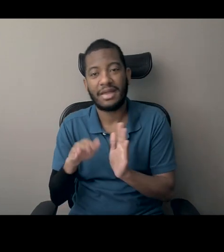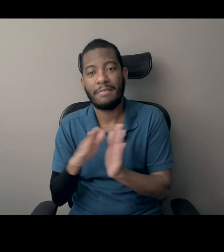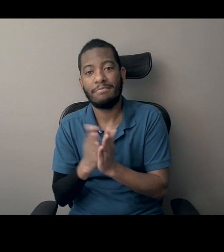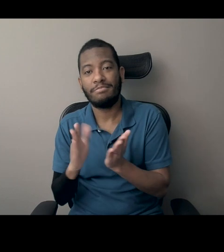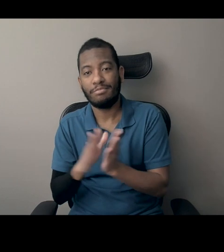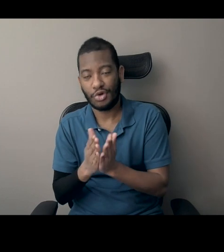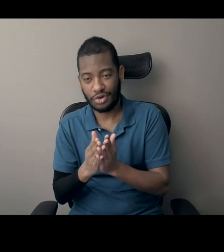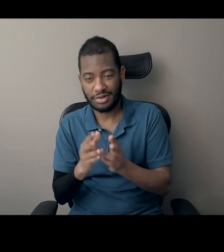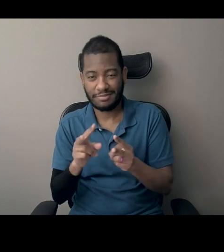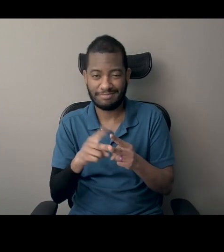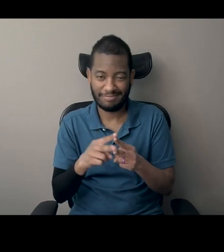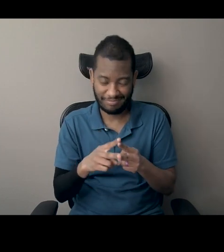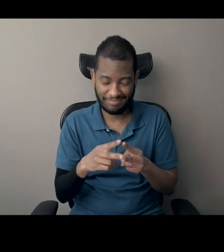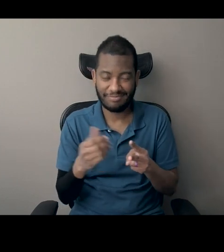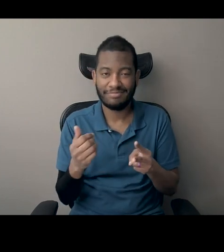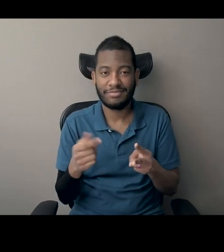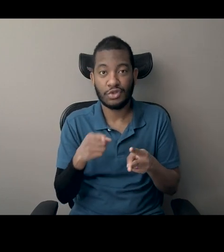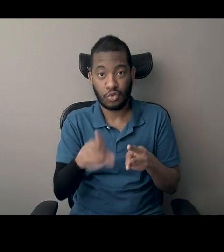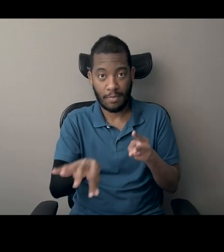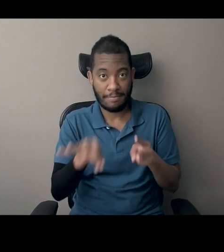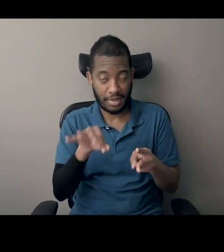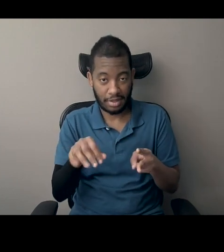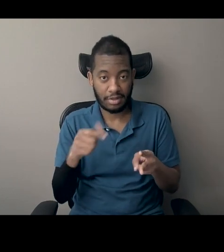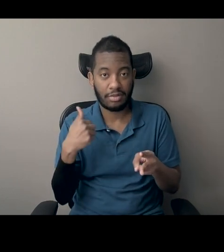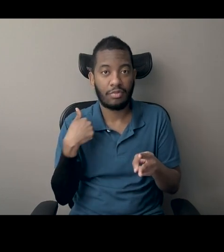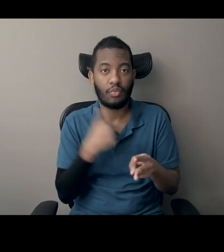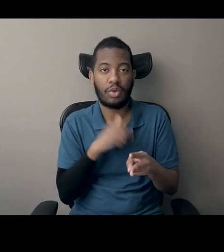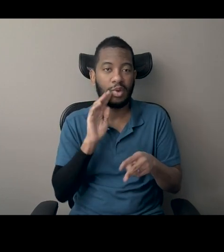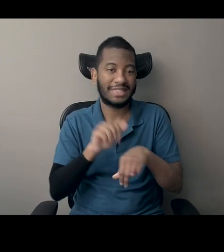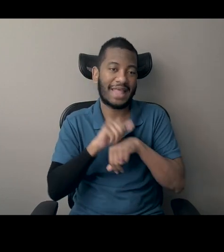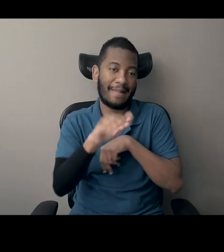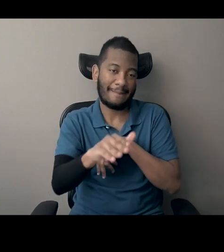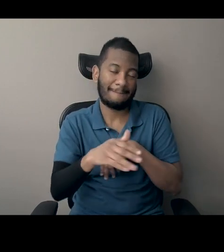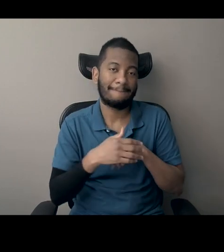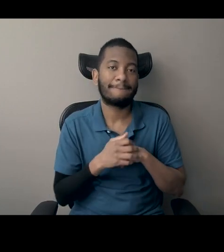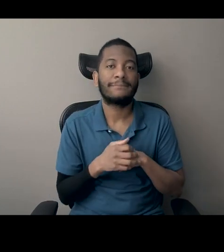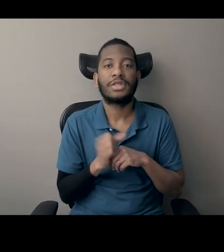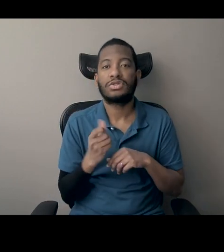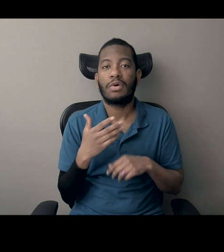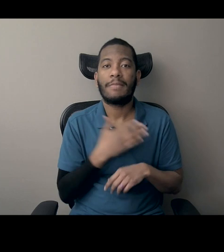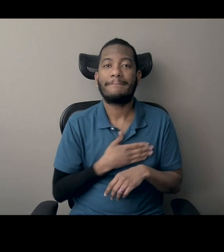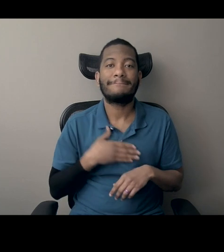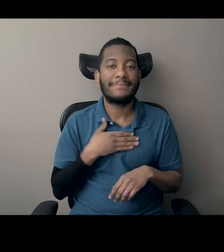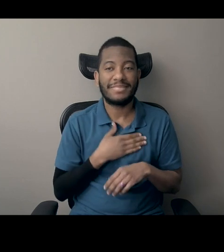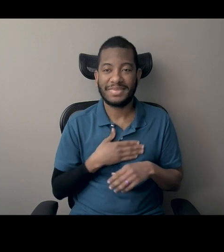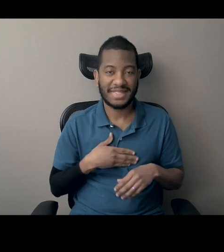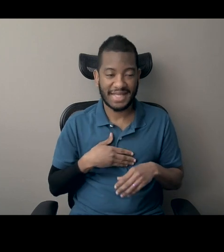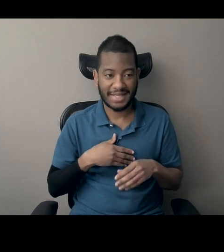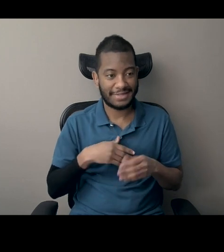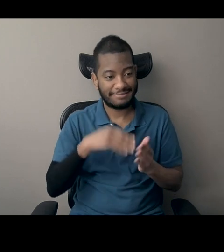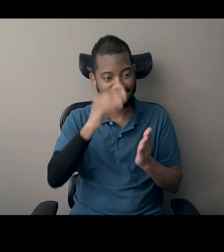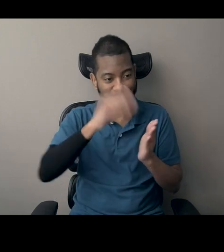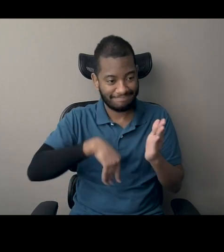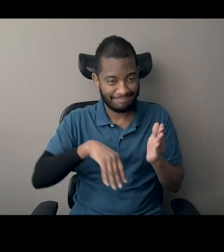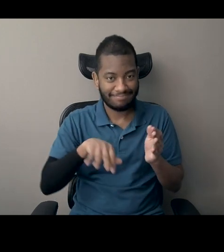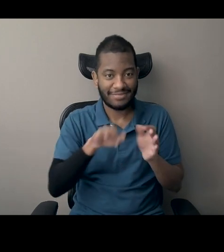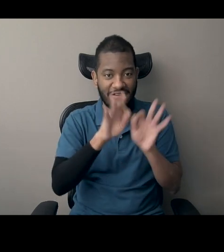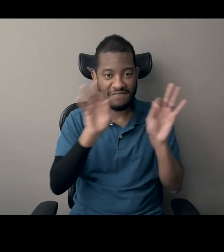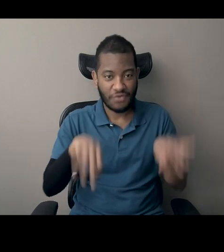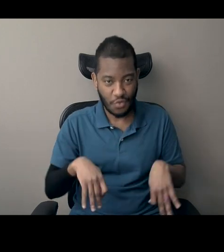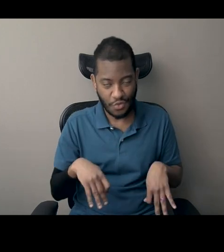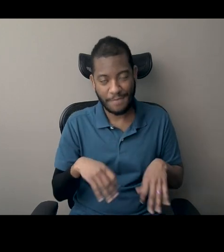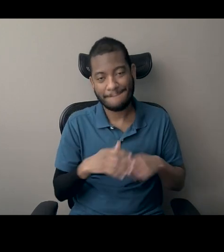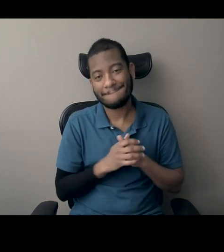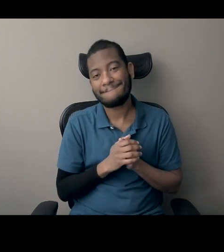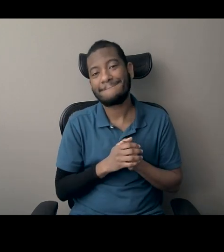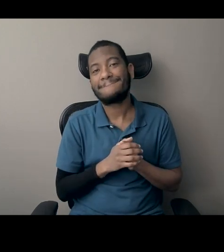are welcome to stay on to complete the evaluation, to continue to mingle and ask questions. But thank you again for your time